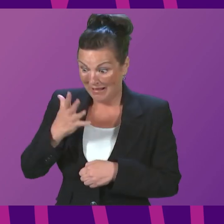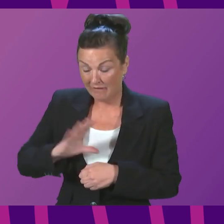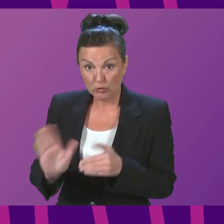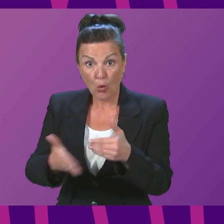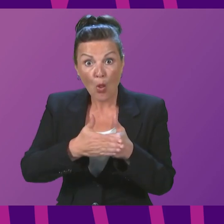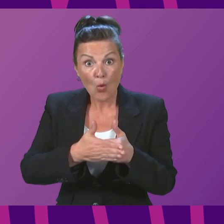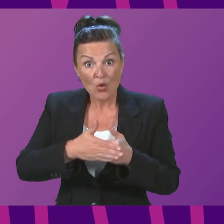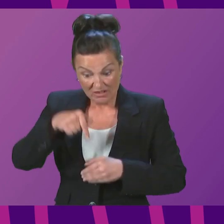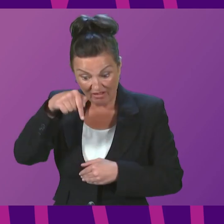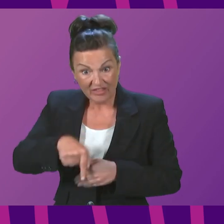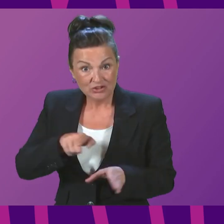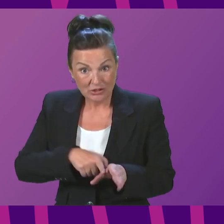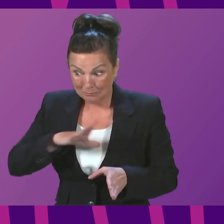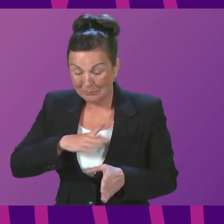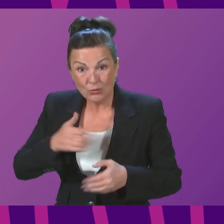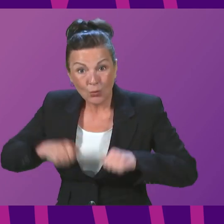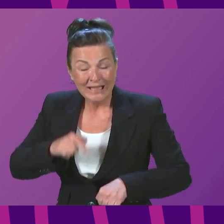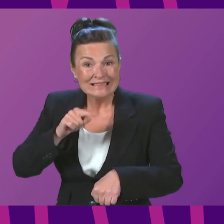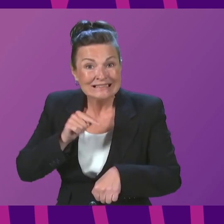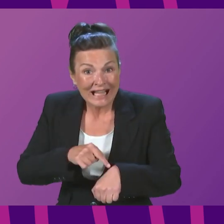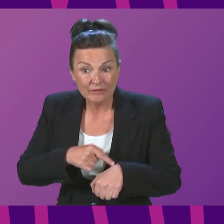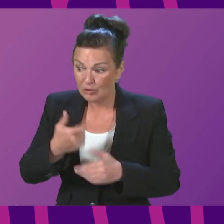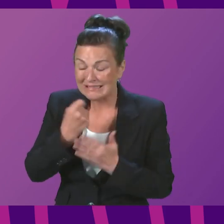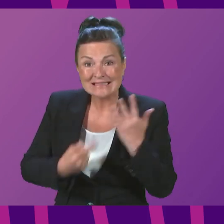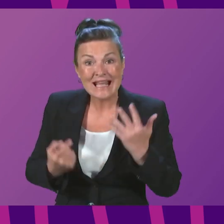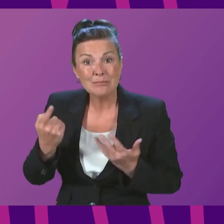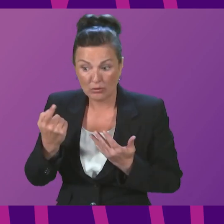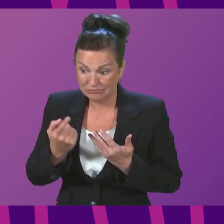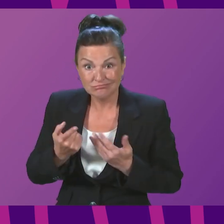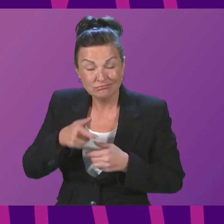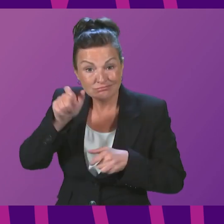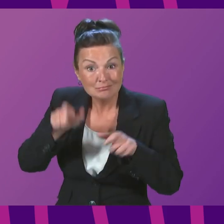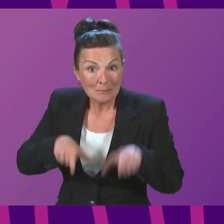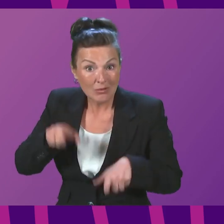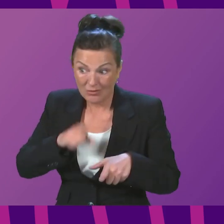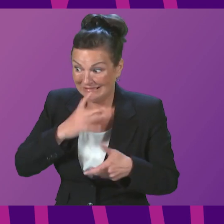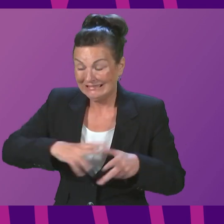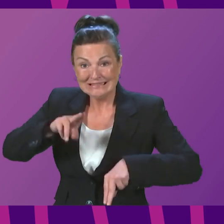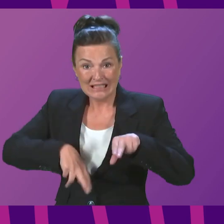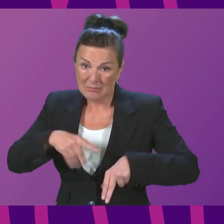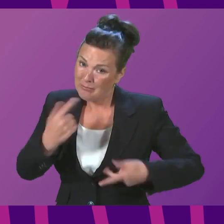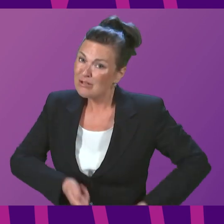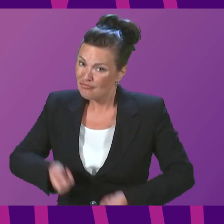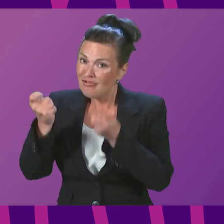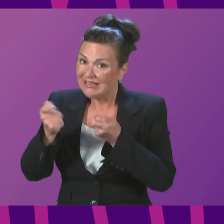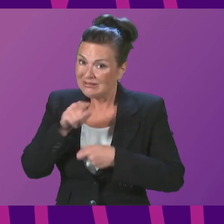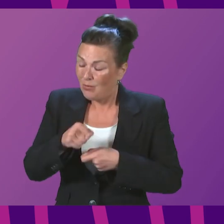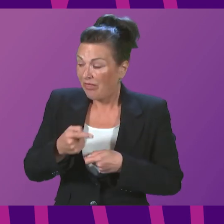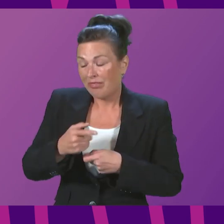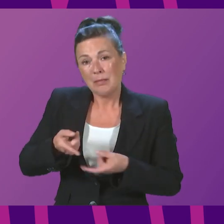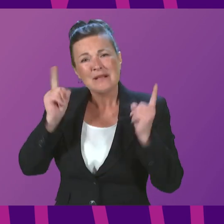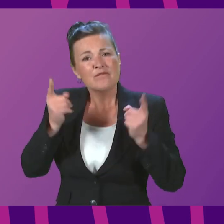increasing NHS waiting times for disabled drivers who desperately need assessments. I have raised this matter also with the Minister for Public Health.